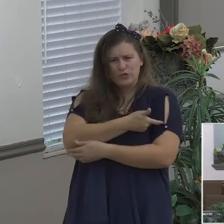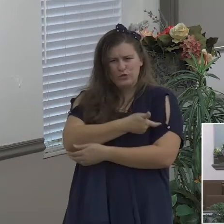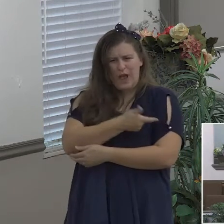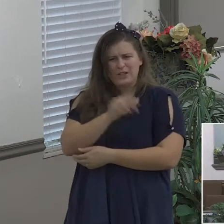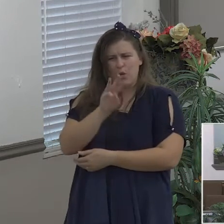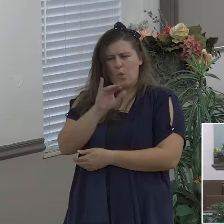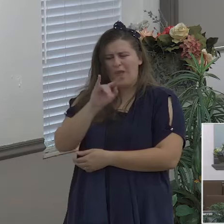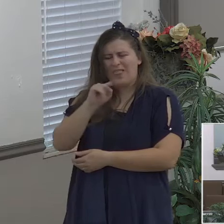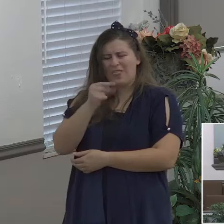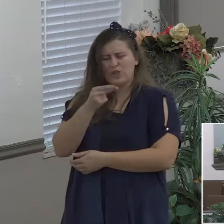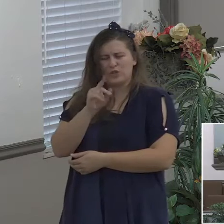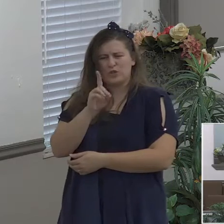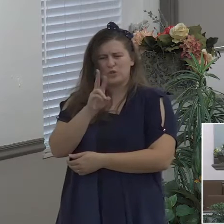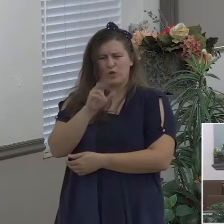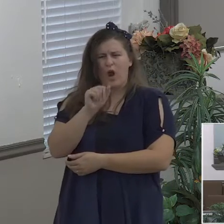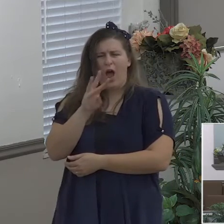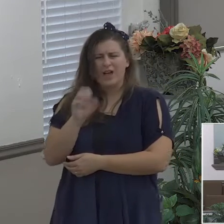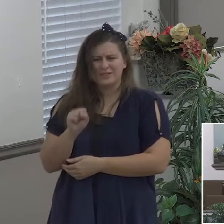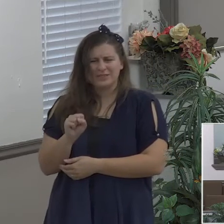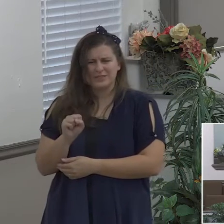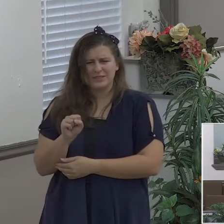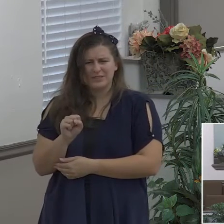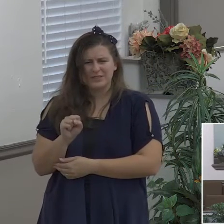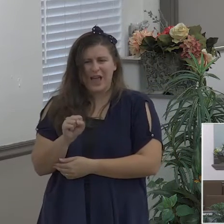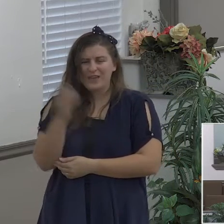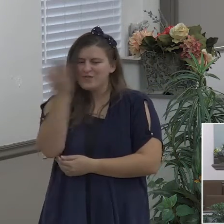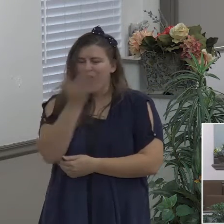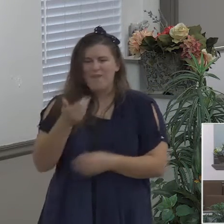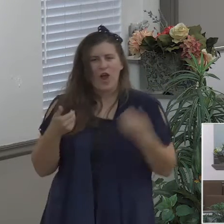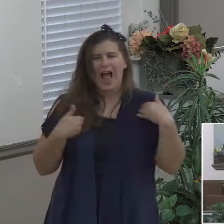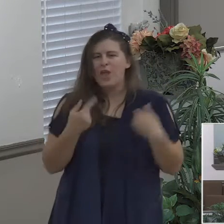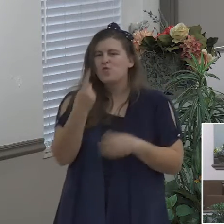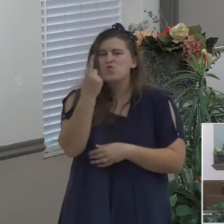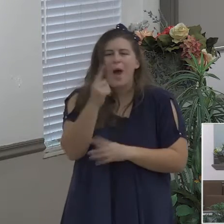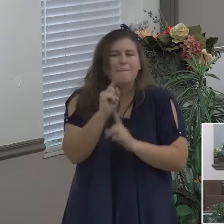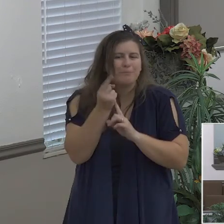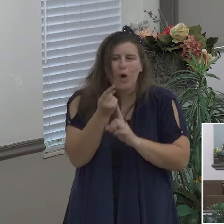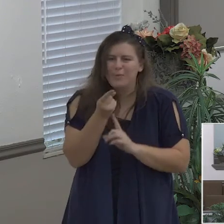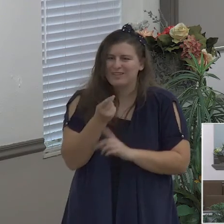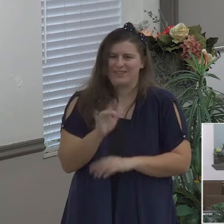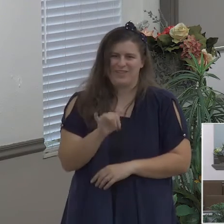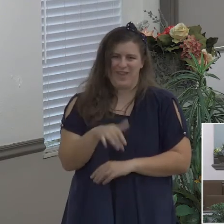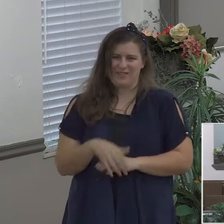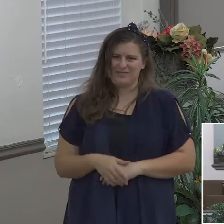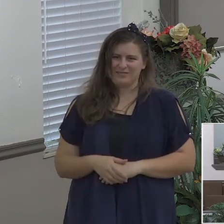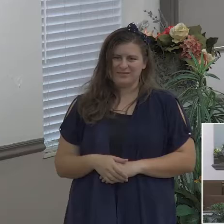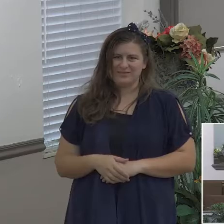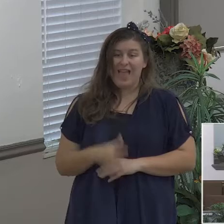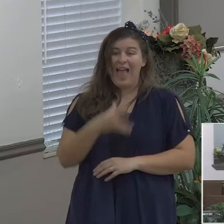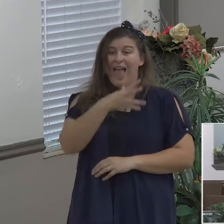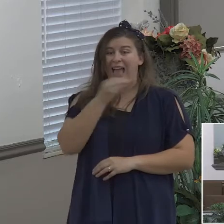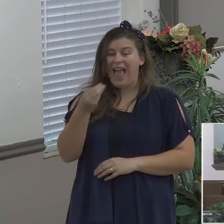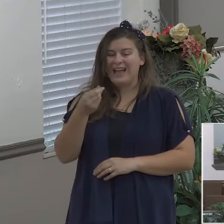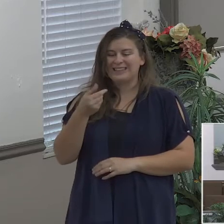more importantly than that I have never since that day